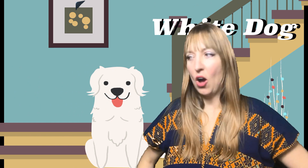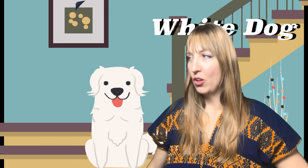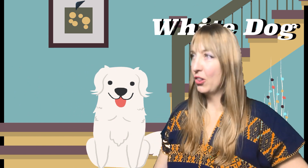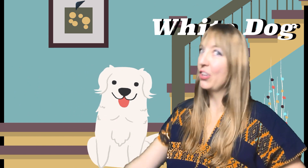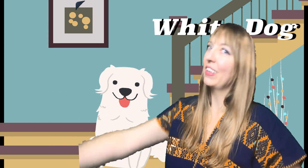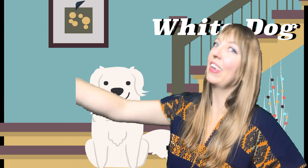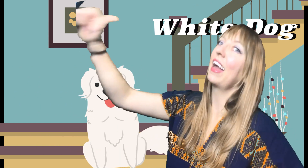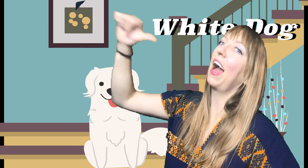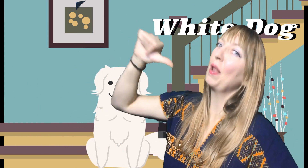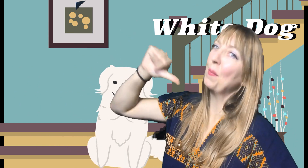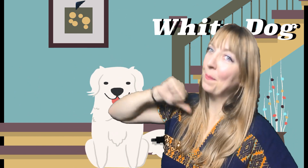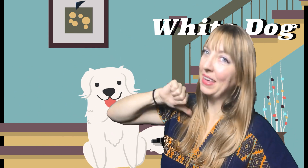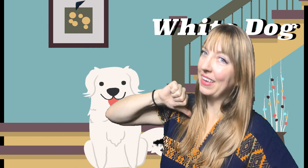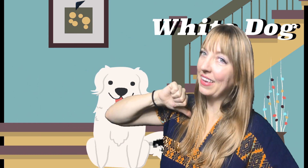looking at me